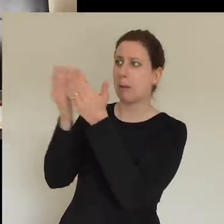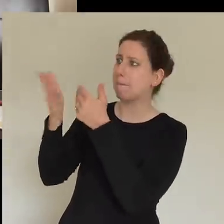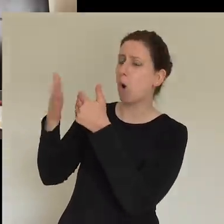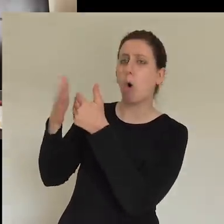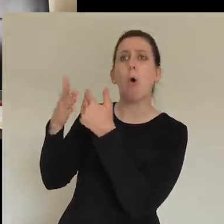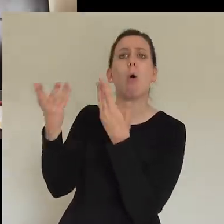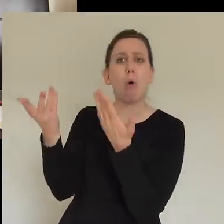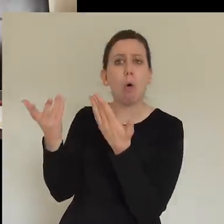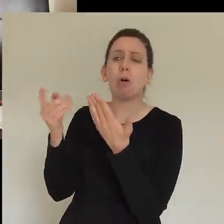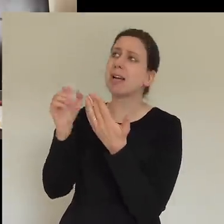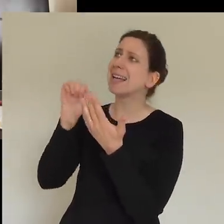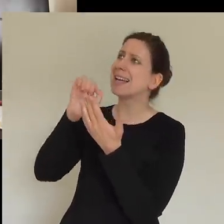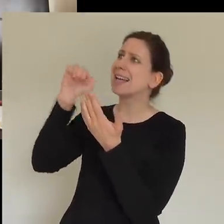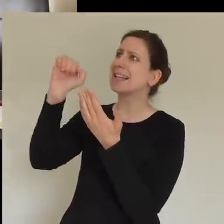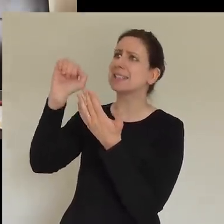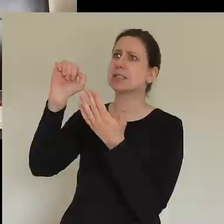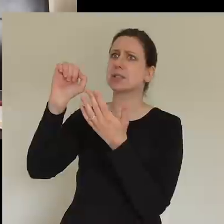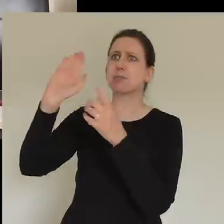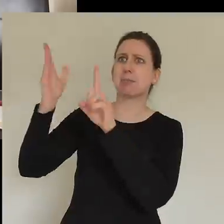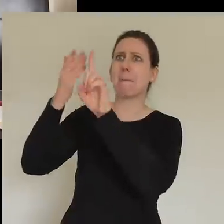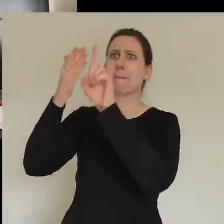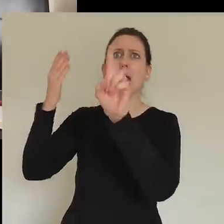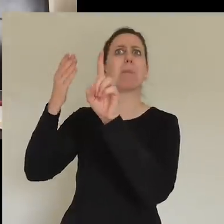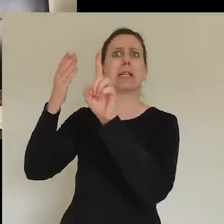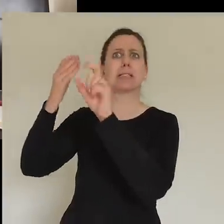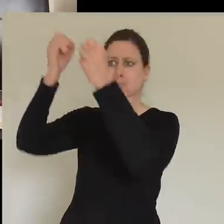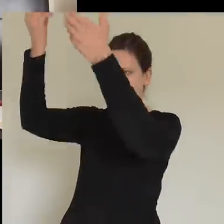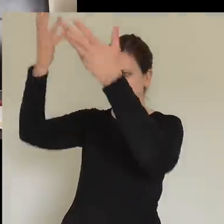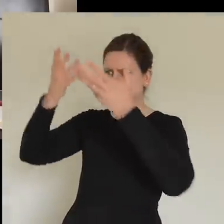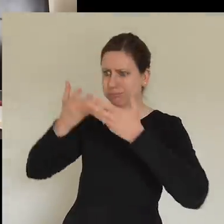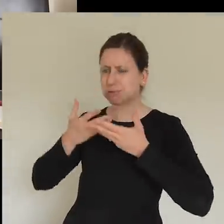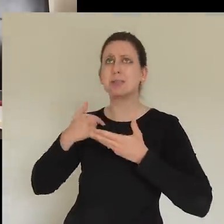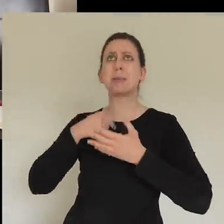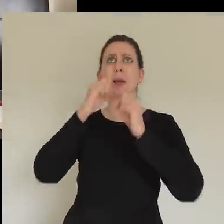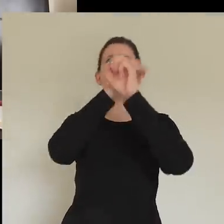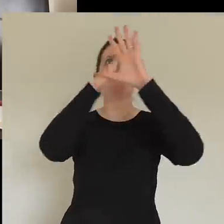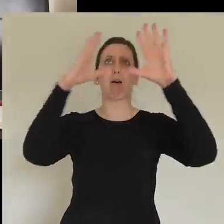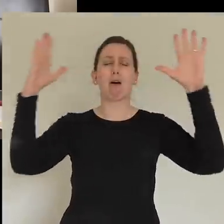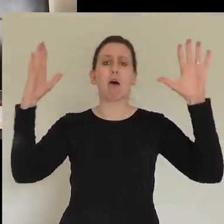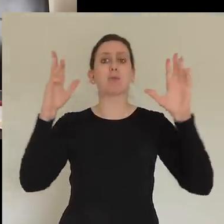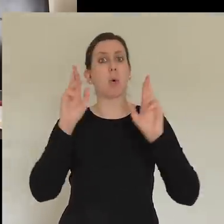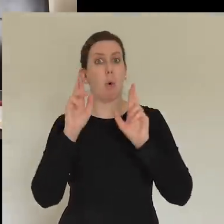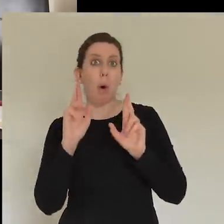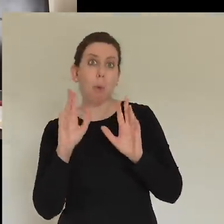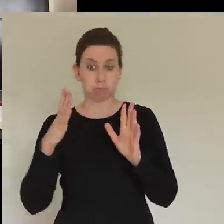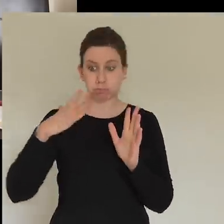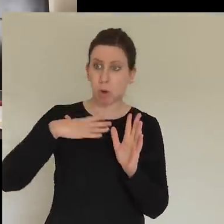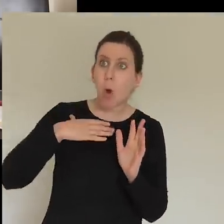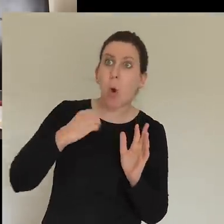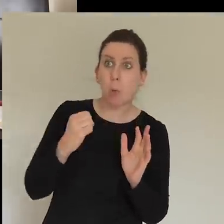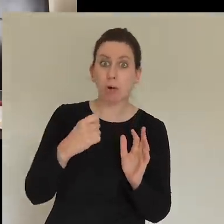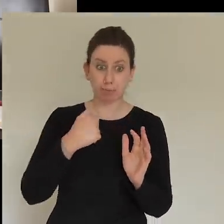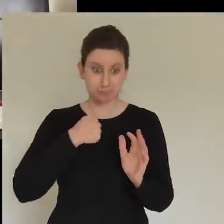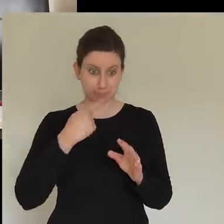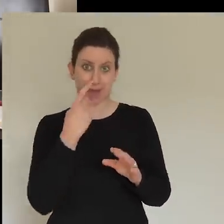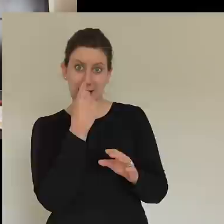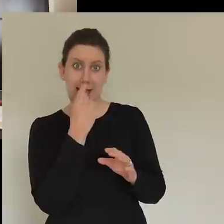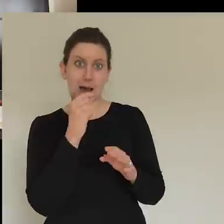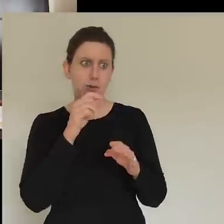reveal his purposes, which then hopefully I can then encourage and bless other people through what I'm hearing. What is it that he's bringing